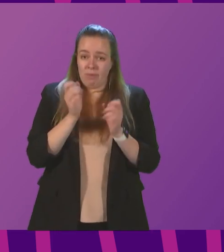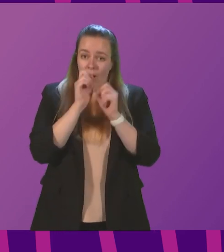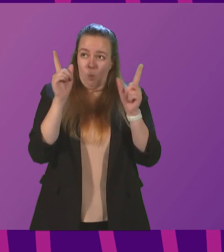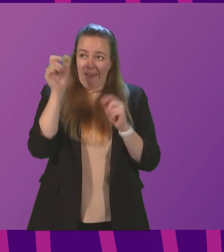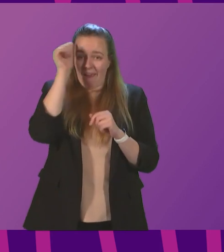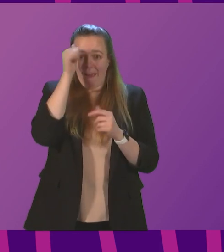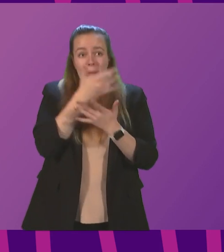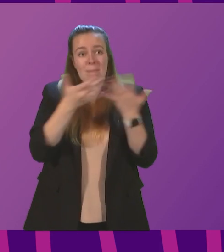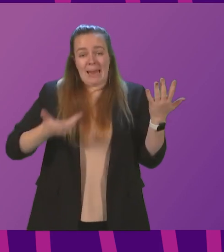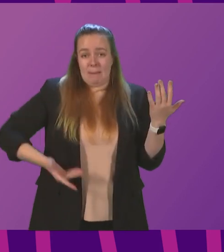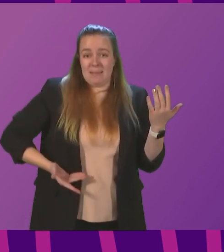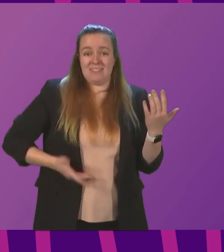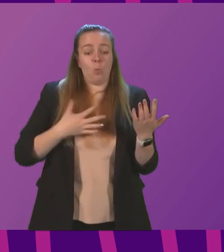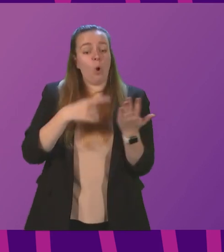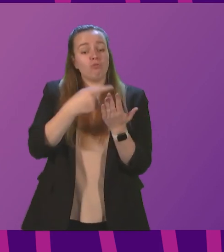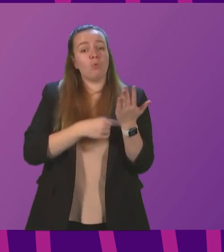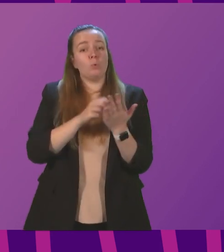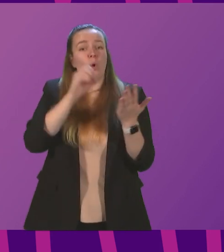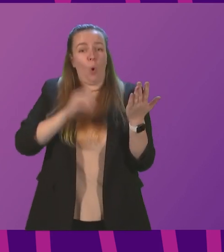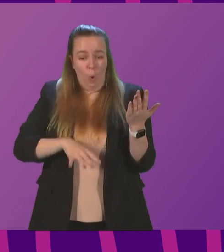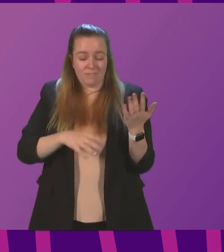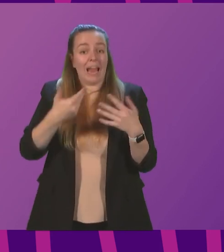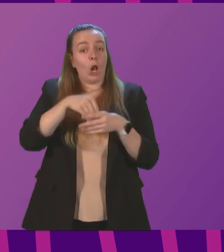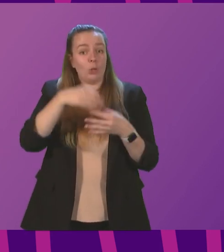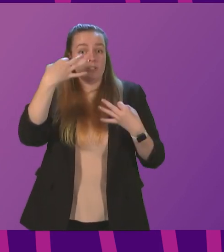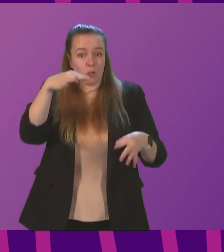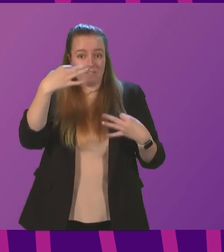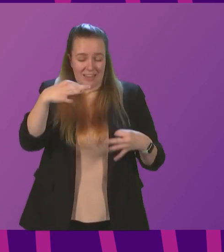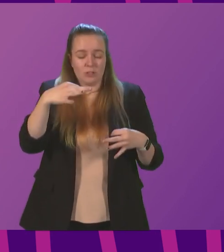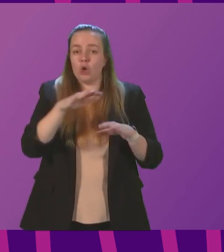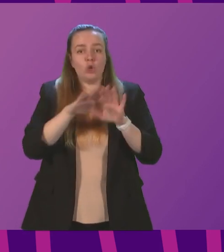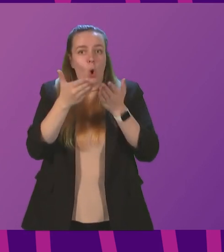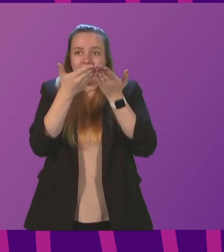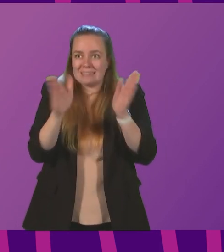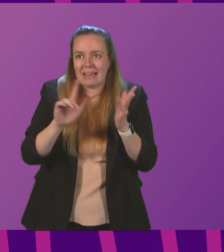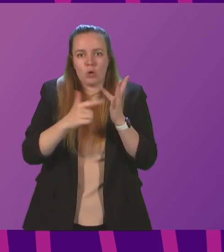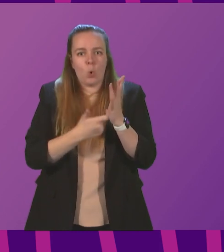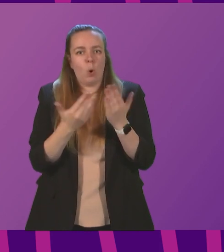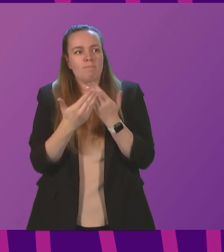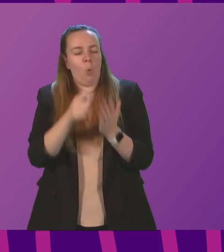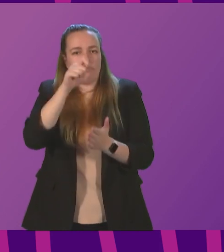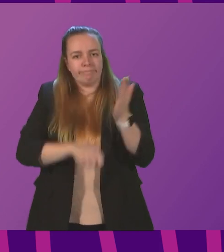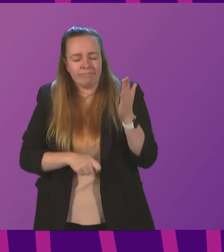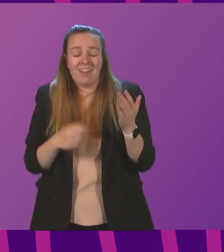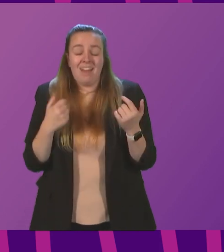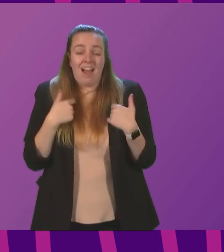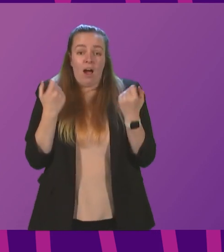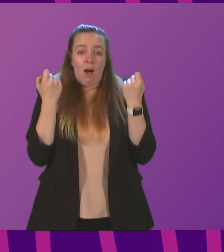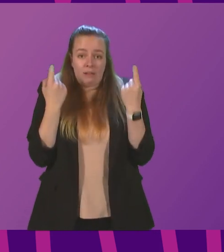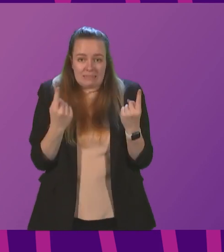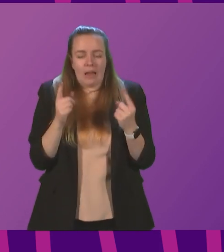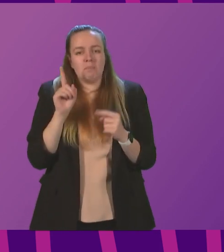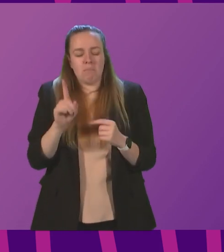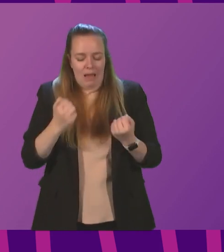businesses want us to remove mitigations, including certification, not extend or tighten them. I understand that, but